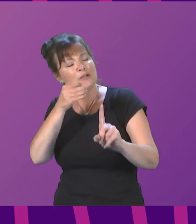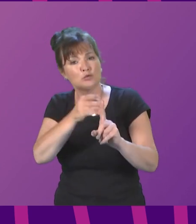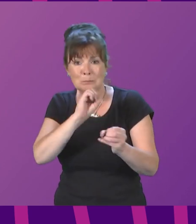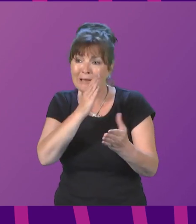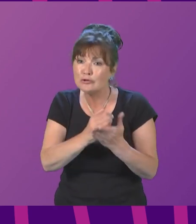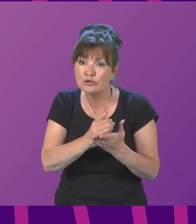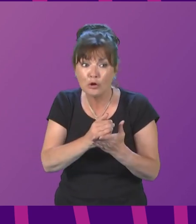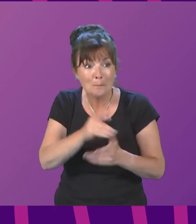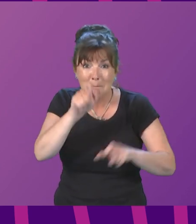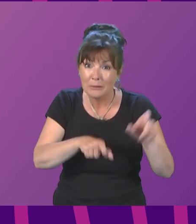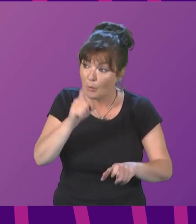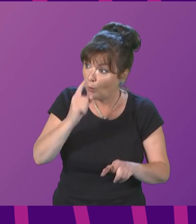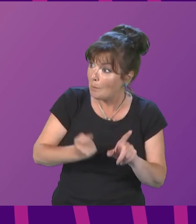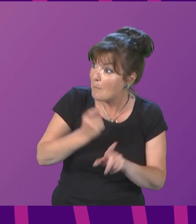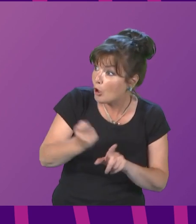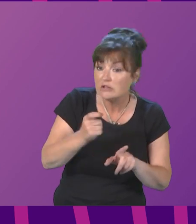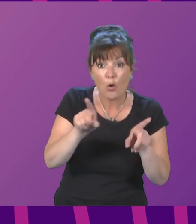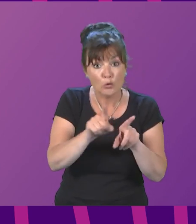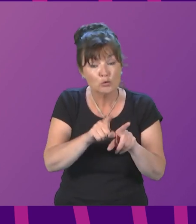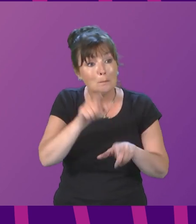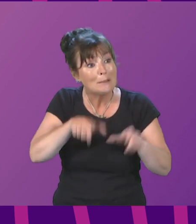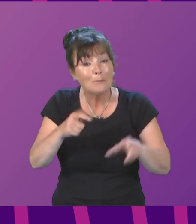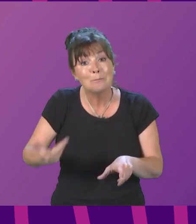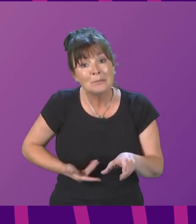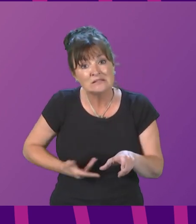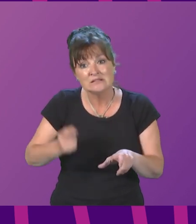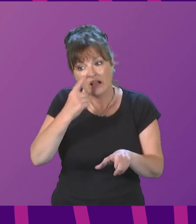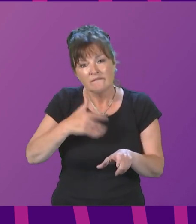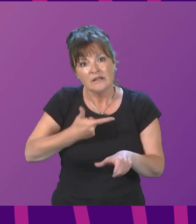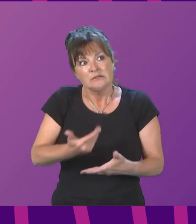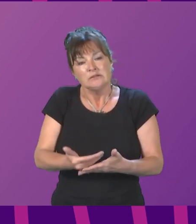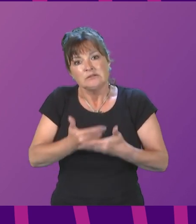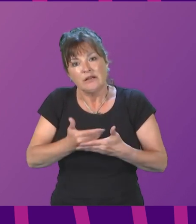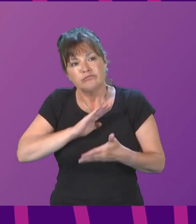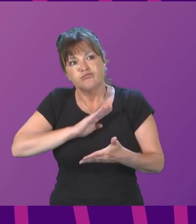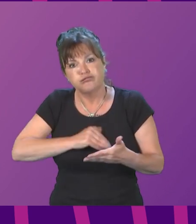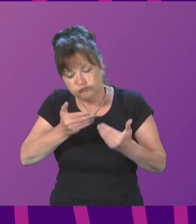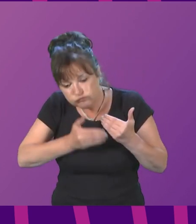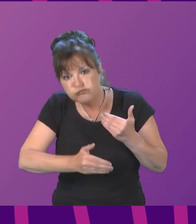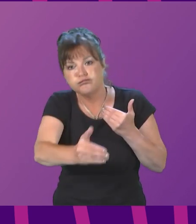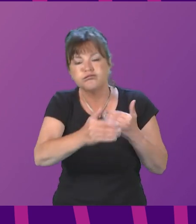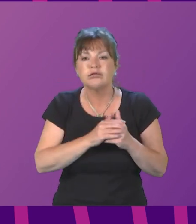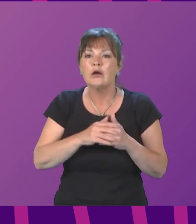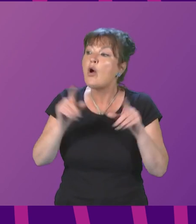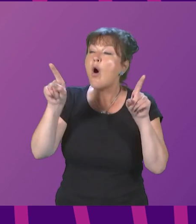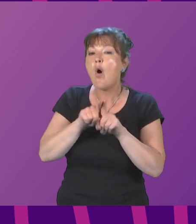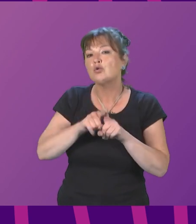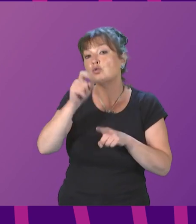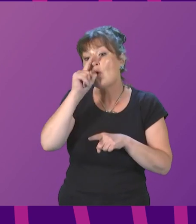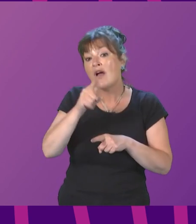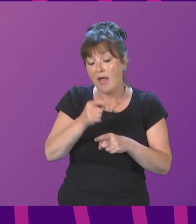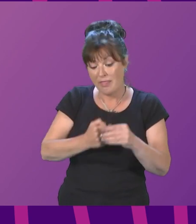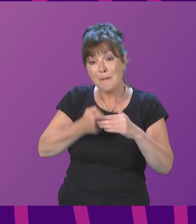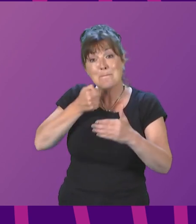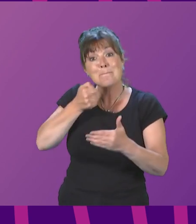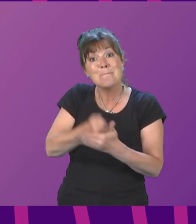for homeowners and for businesses. We will also raise the minimum threshold at which bank arrestments can be made and